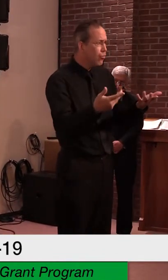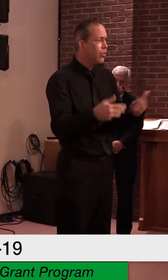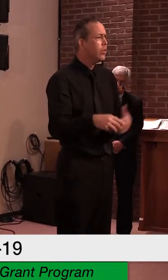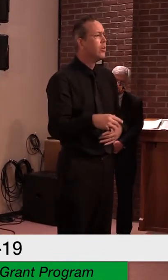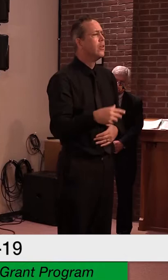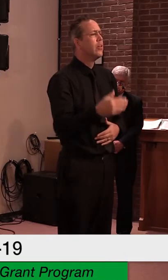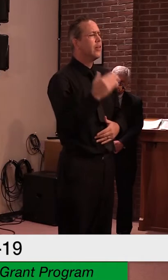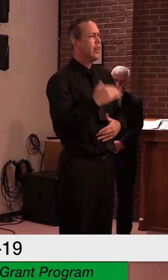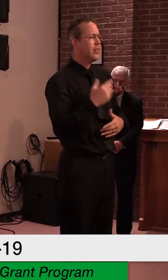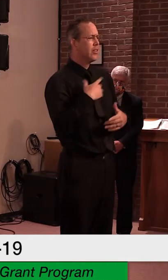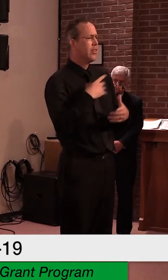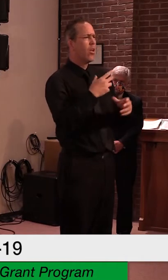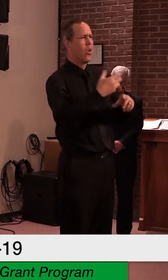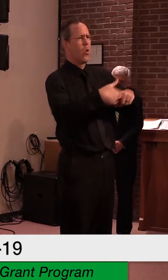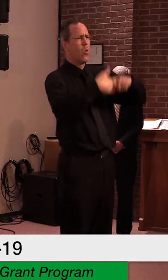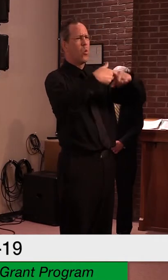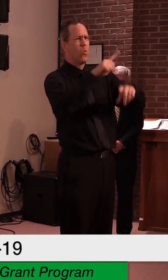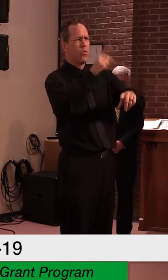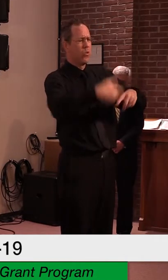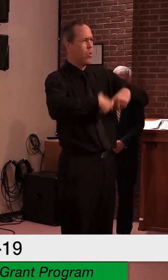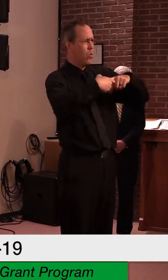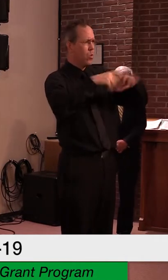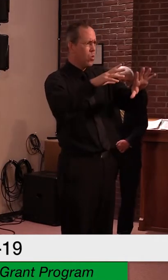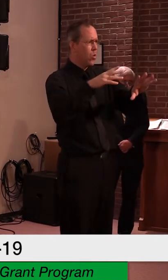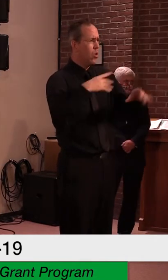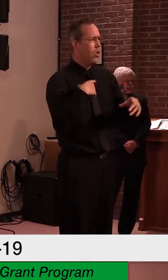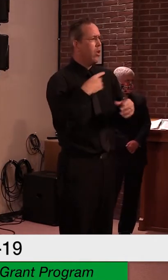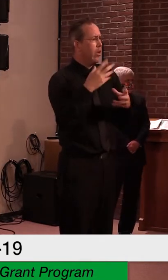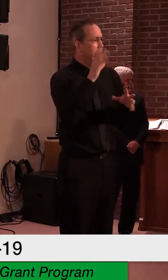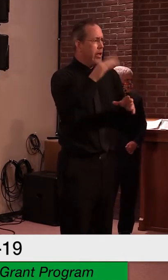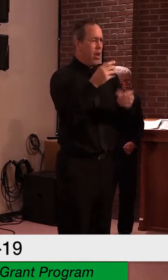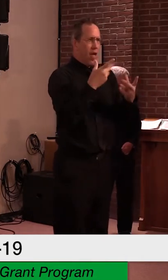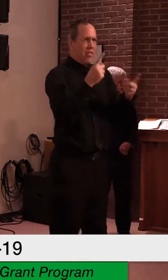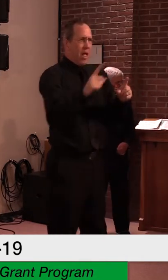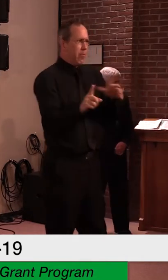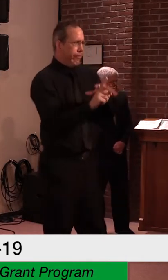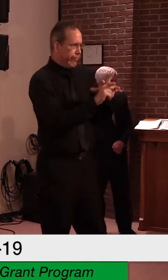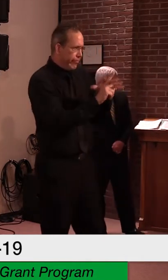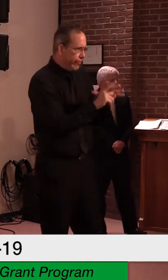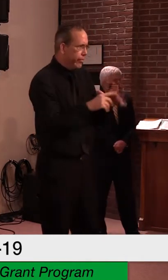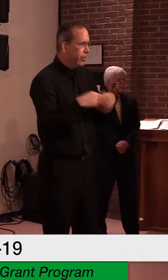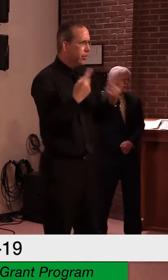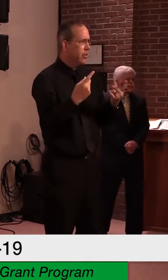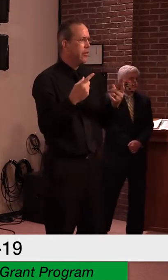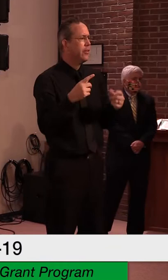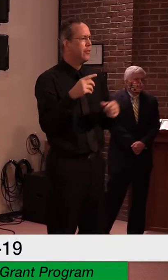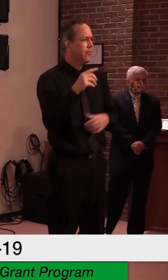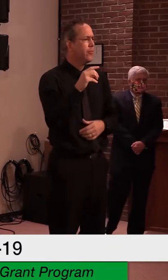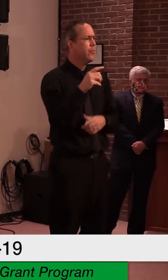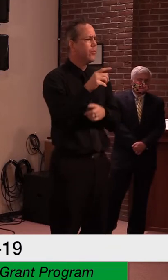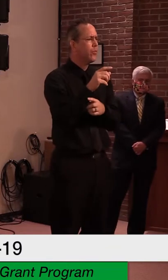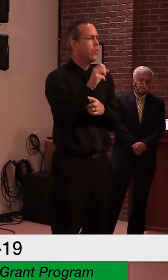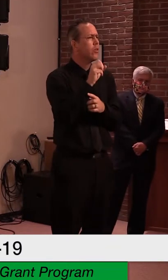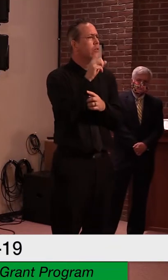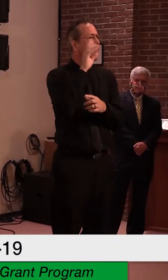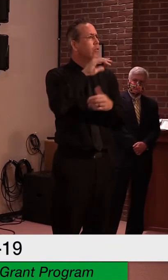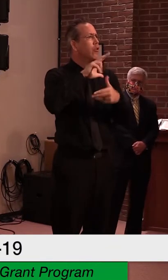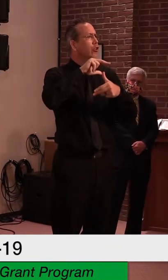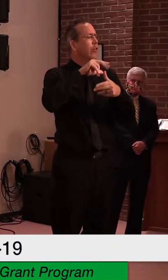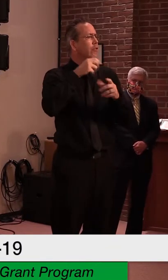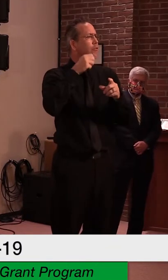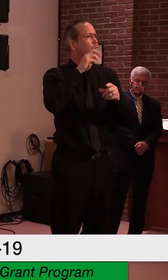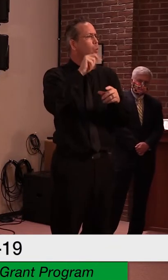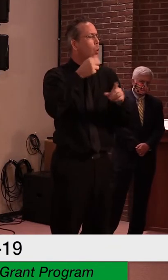another tropical storm heading our way, Isaias. And so I thought I'd have Commissioner